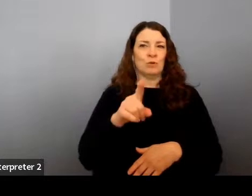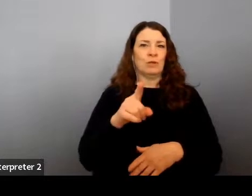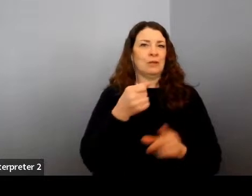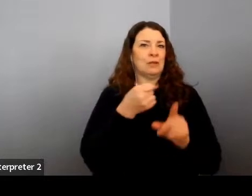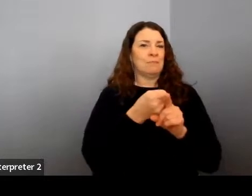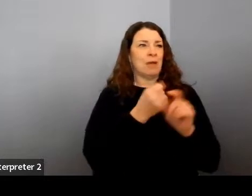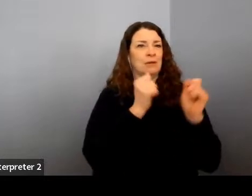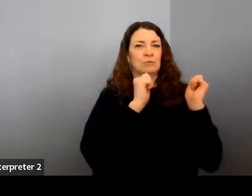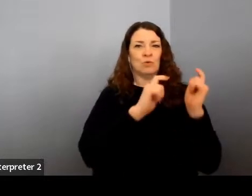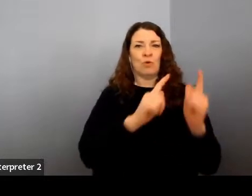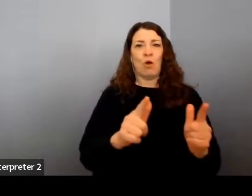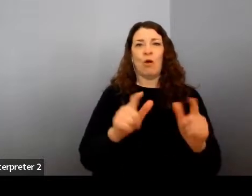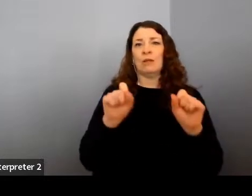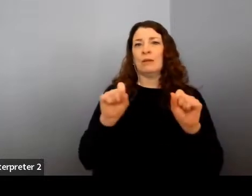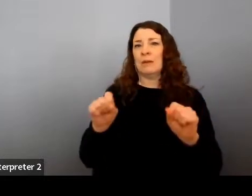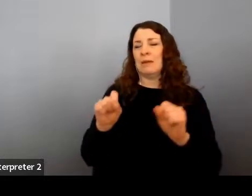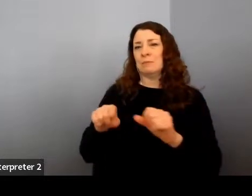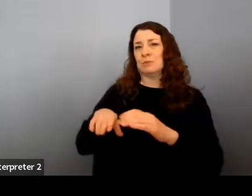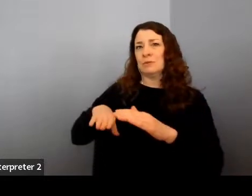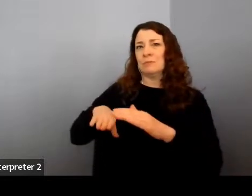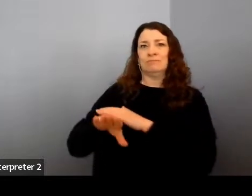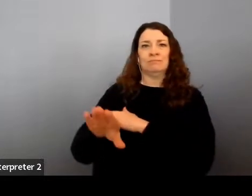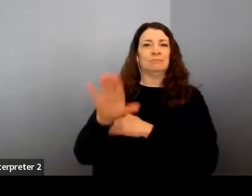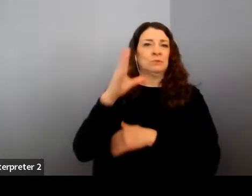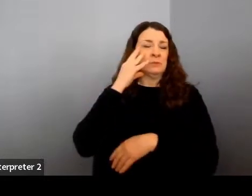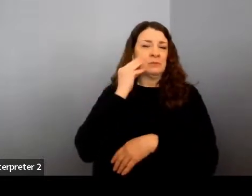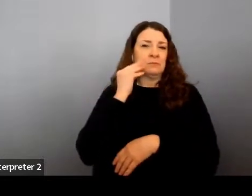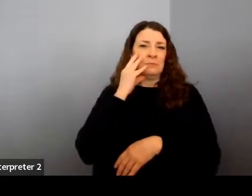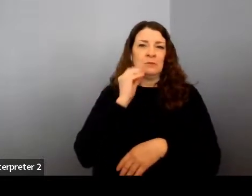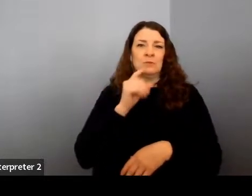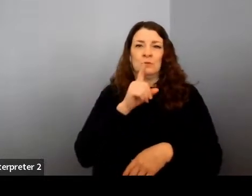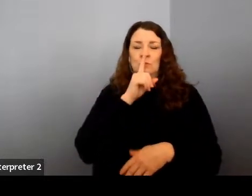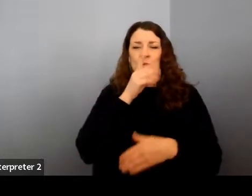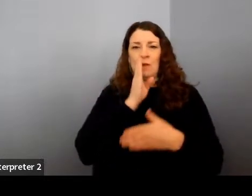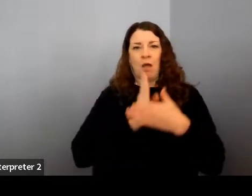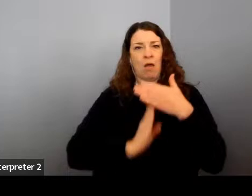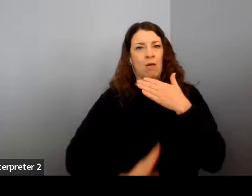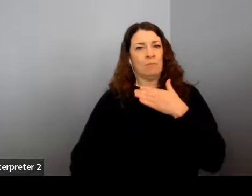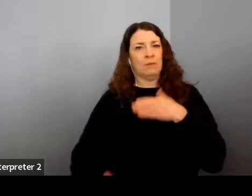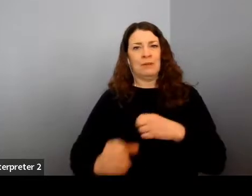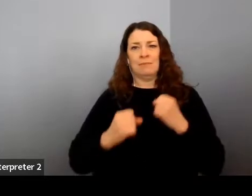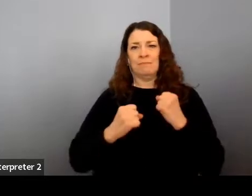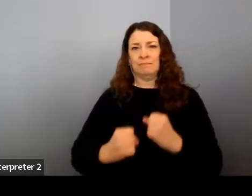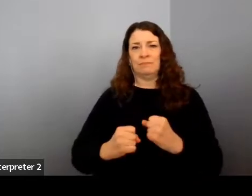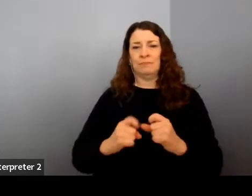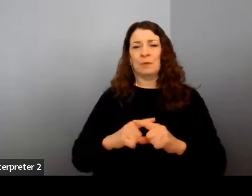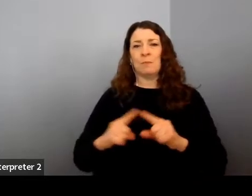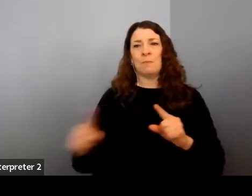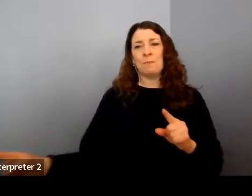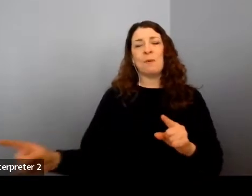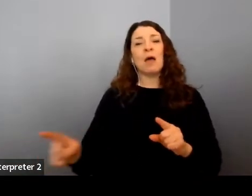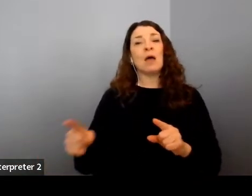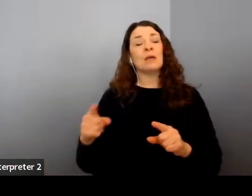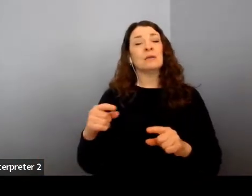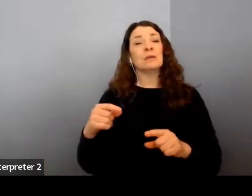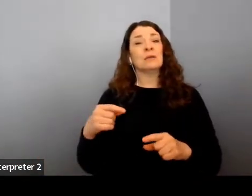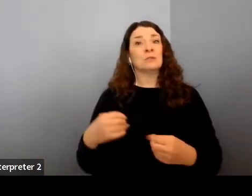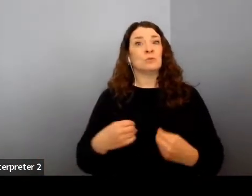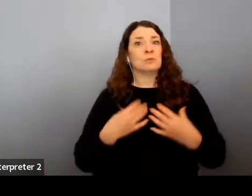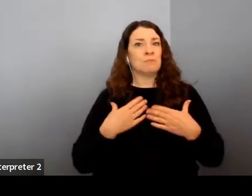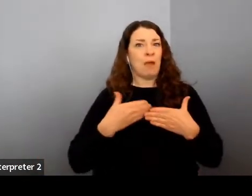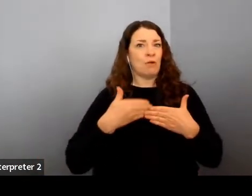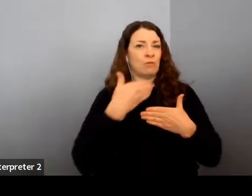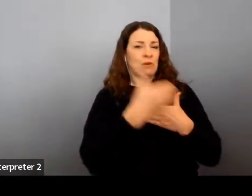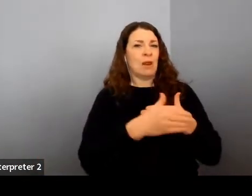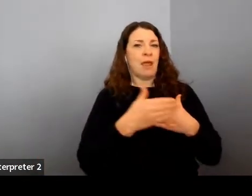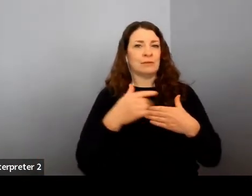through that door was powerful and humbling, but the real goal is holding it open wider for the next generation. And when I think about